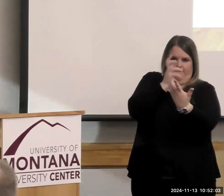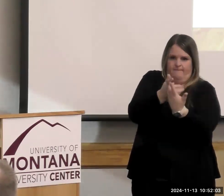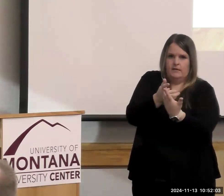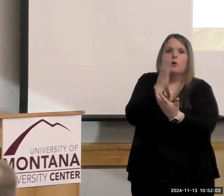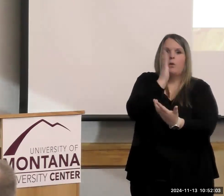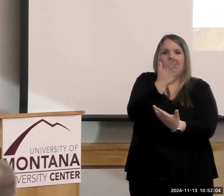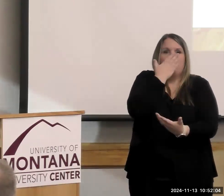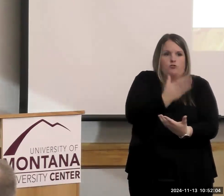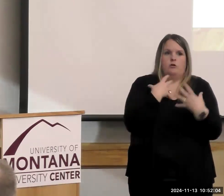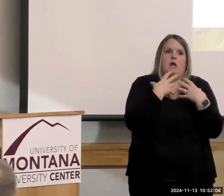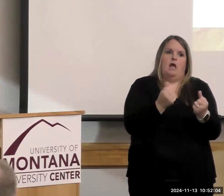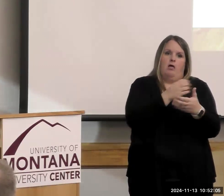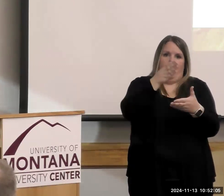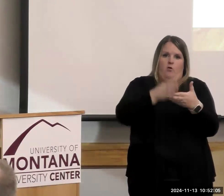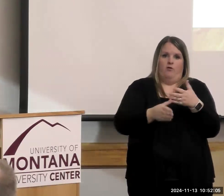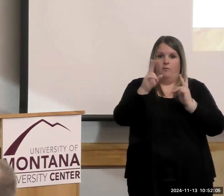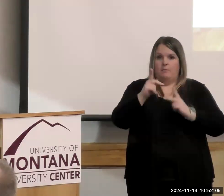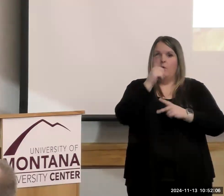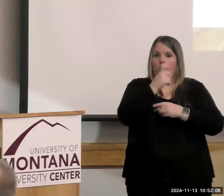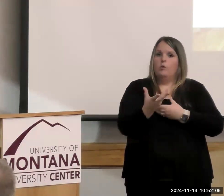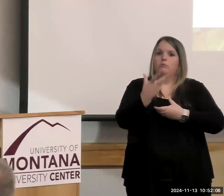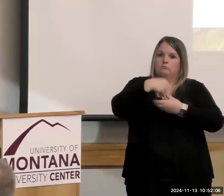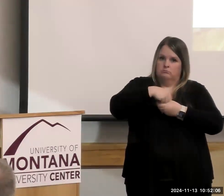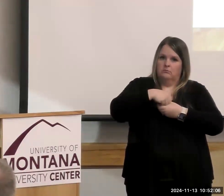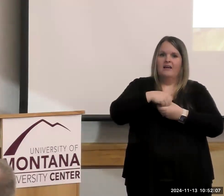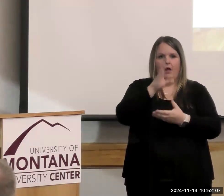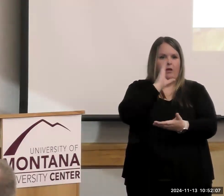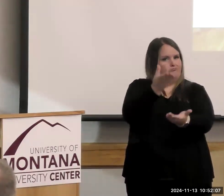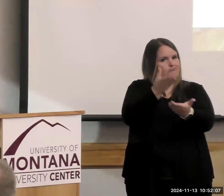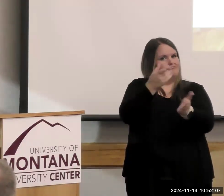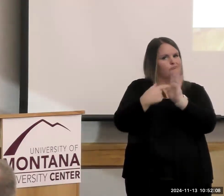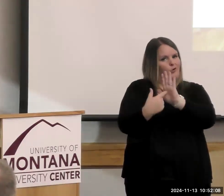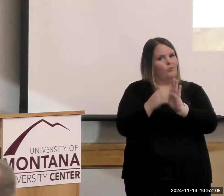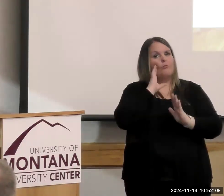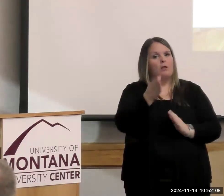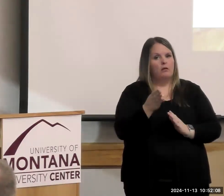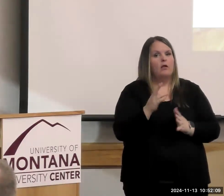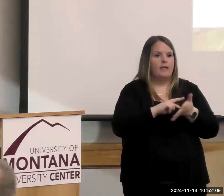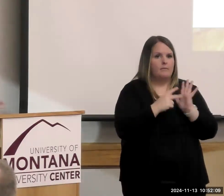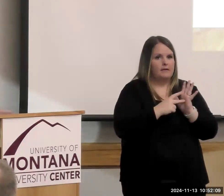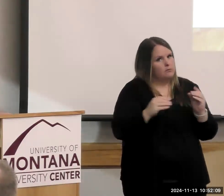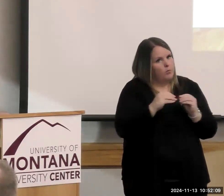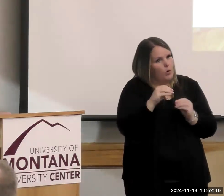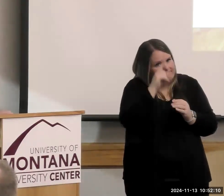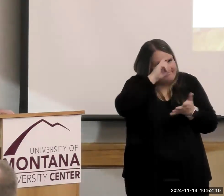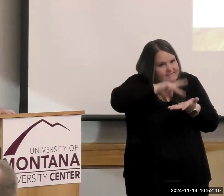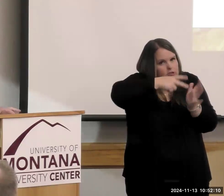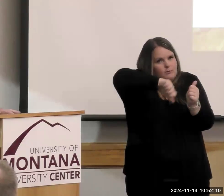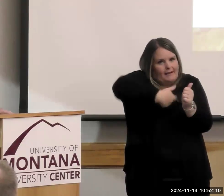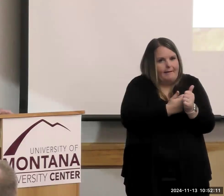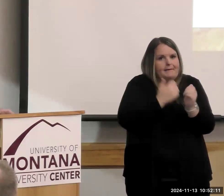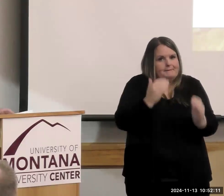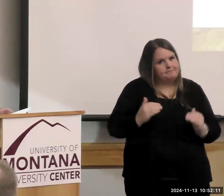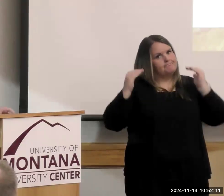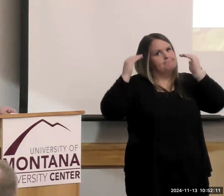outcomes for those who participate. And we'll prove it. So it's taking it to the next level. And that's the challenge, because